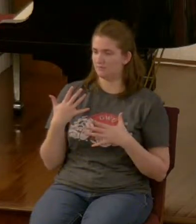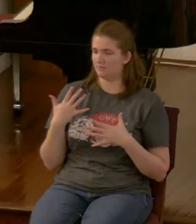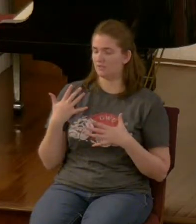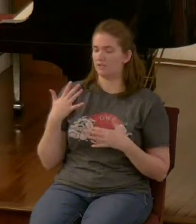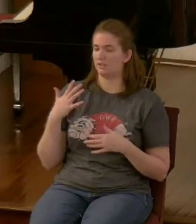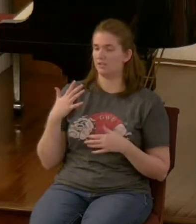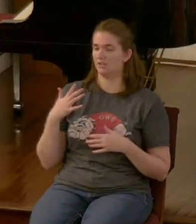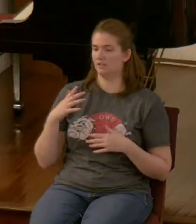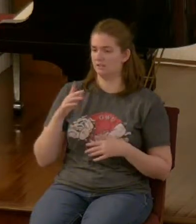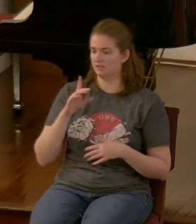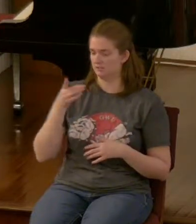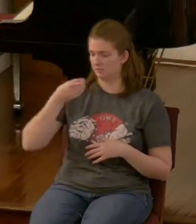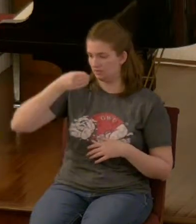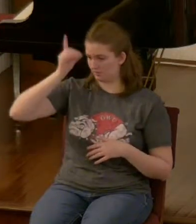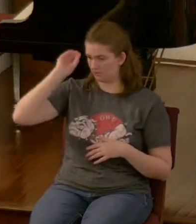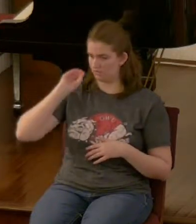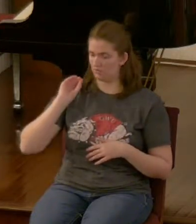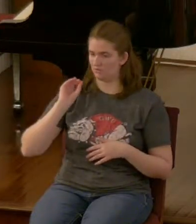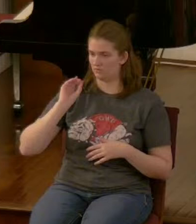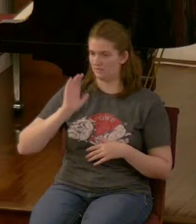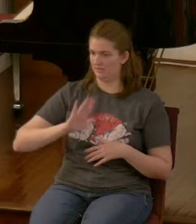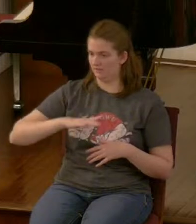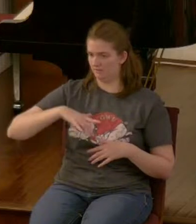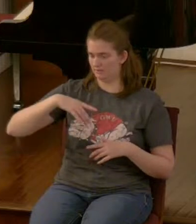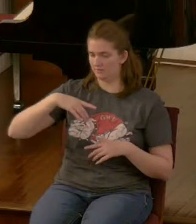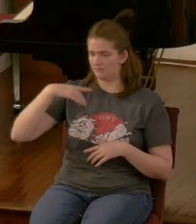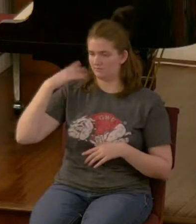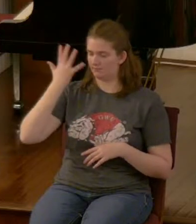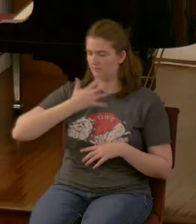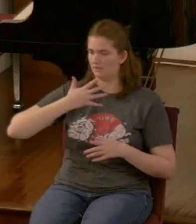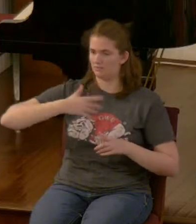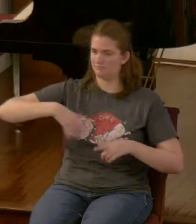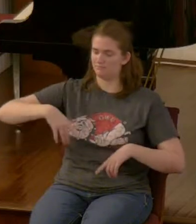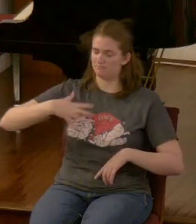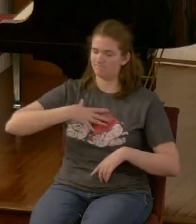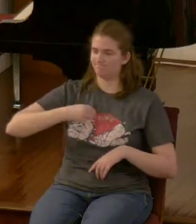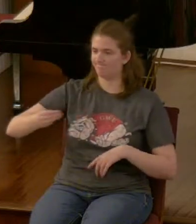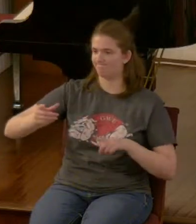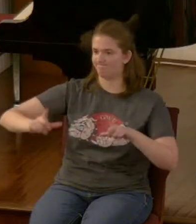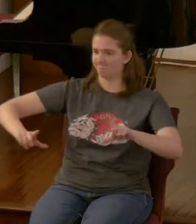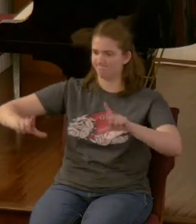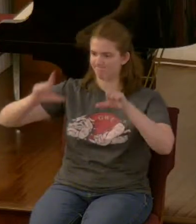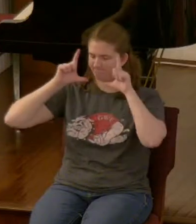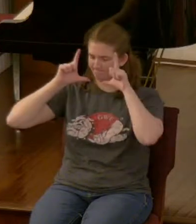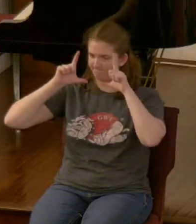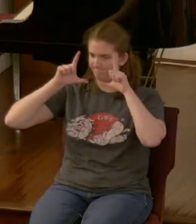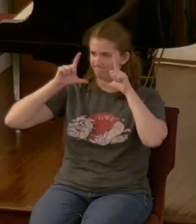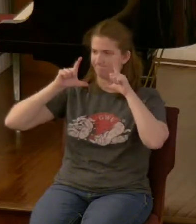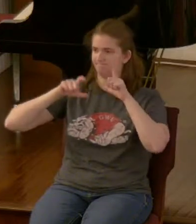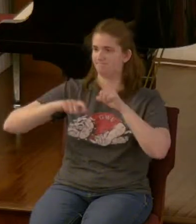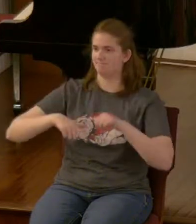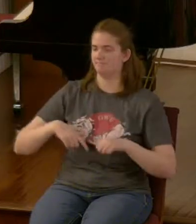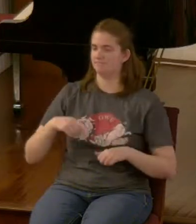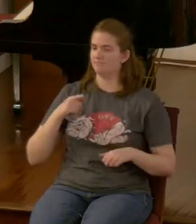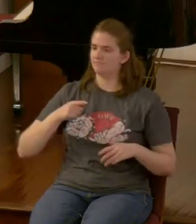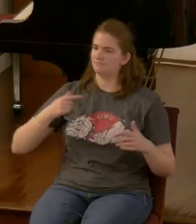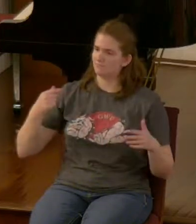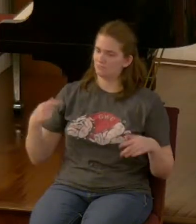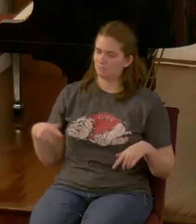his face it changed his countenance his face grew pale it worried him